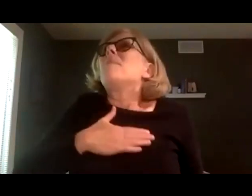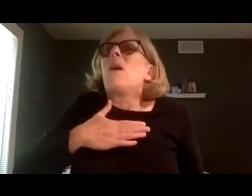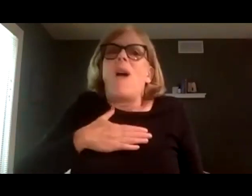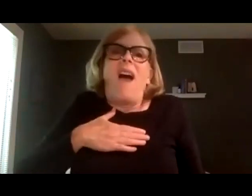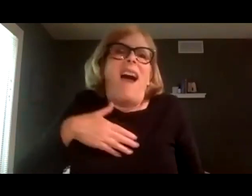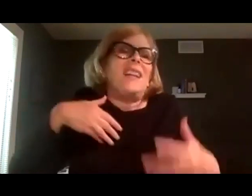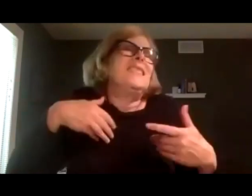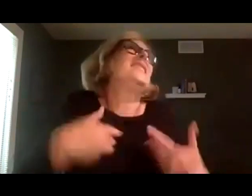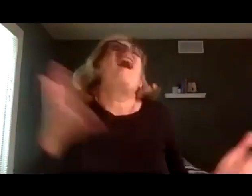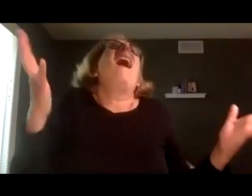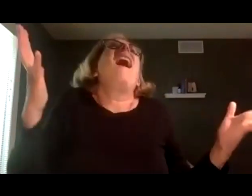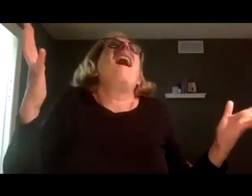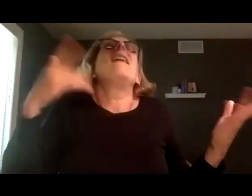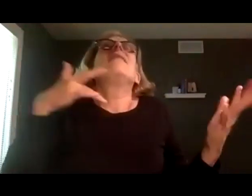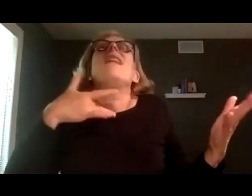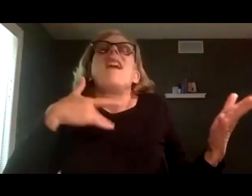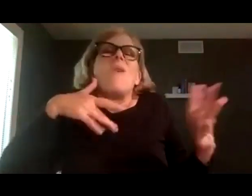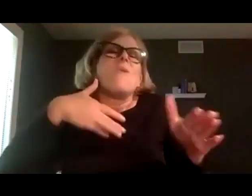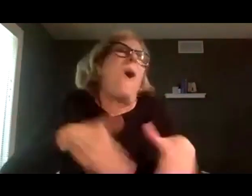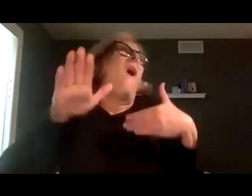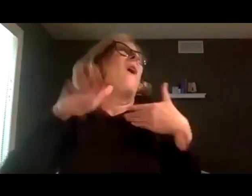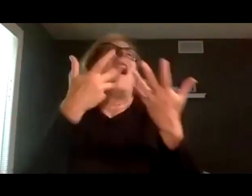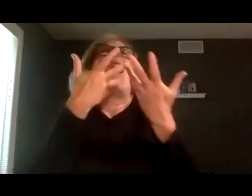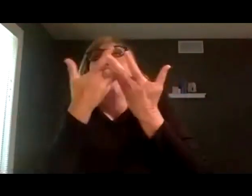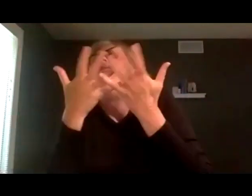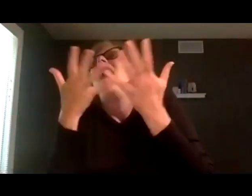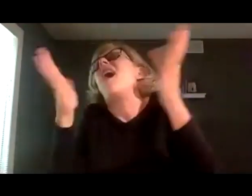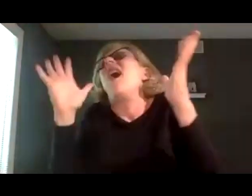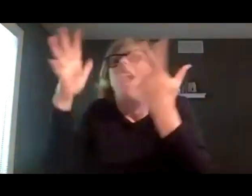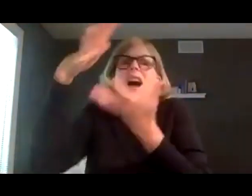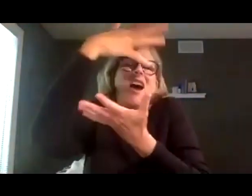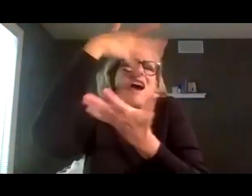today I'm happy I'm walking on air